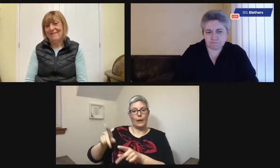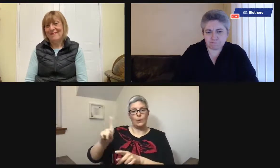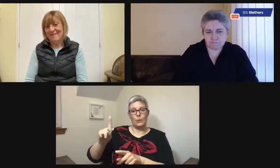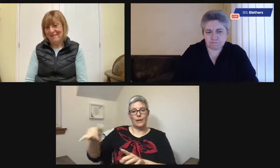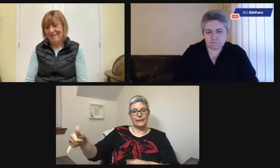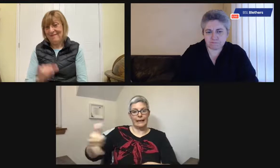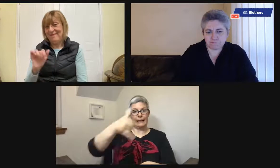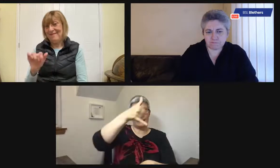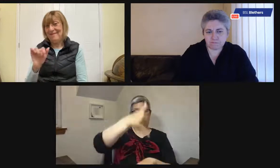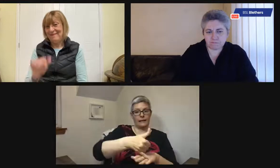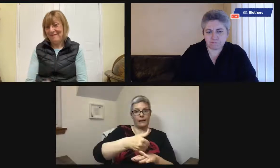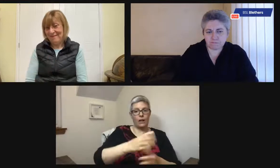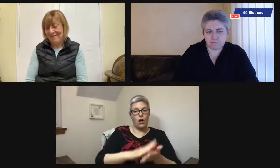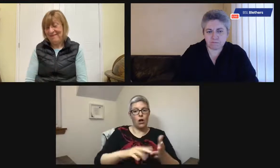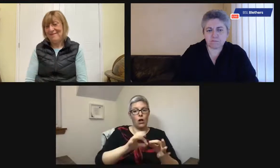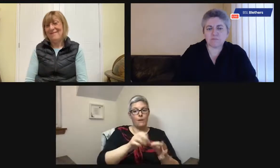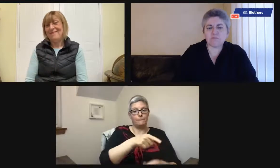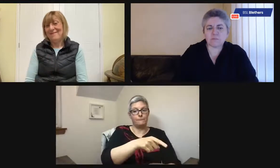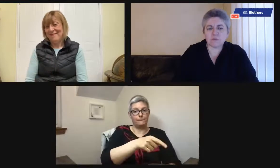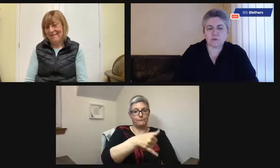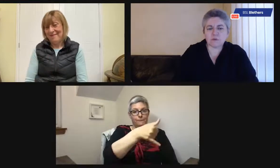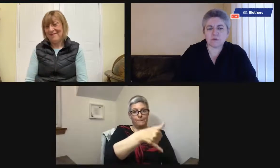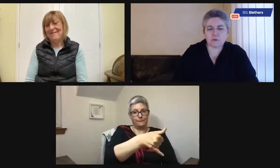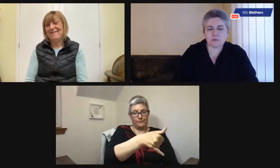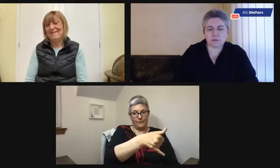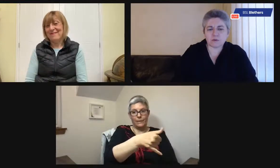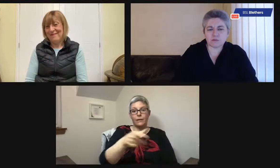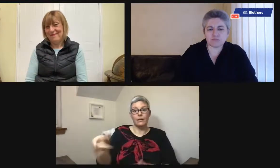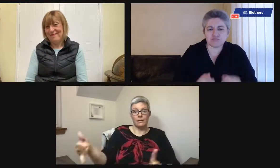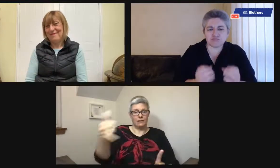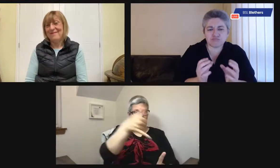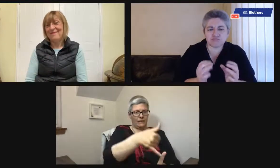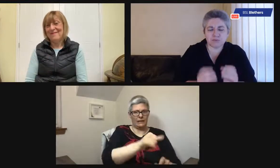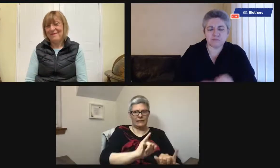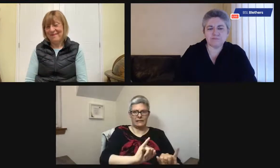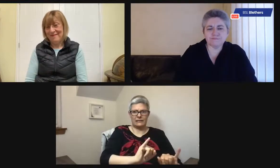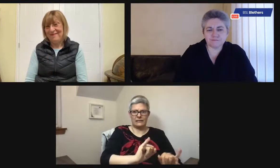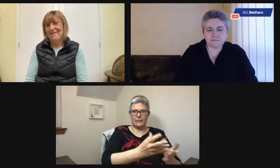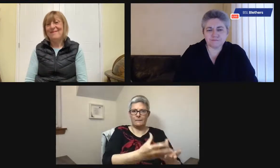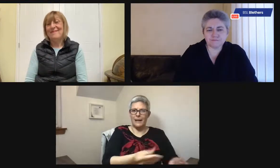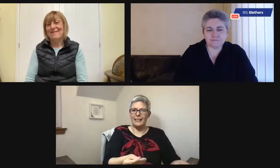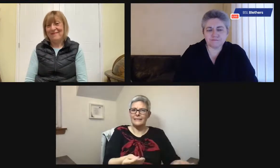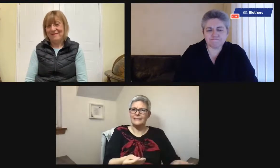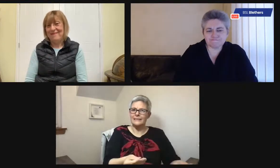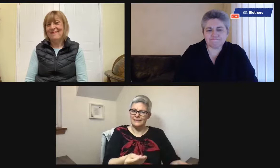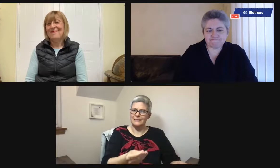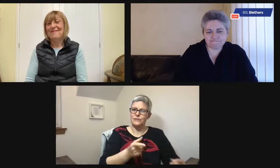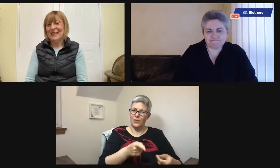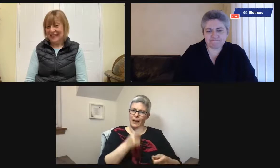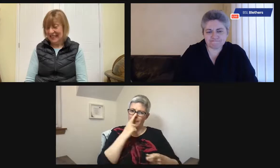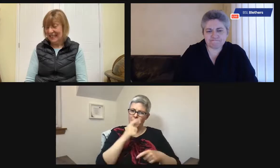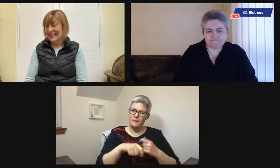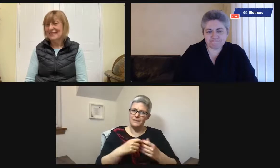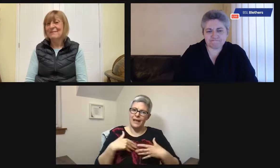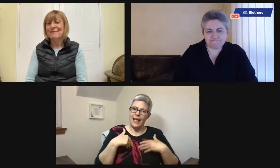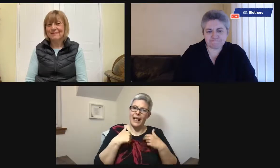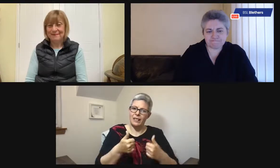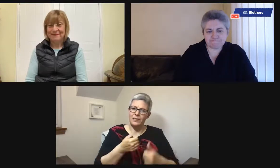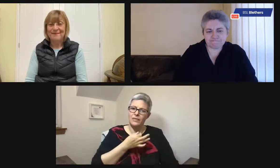they might have a sudden flashback to how they used to use the kettle, which was to put it on the hob. So they might take this new electric kettle, put it on the